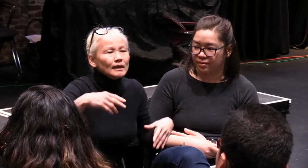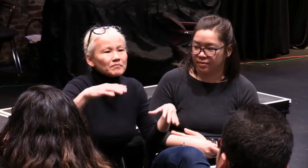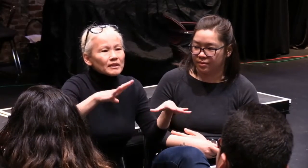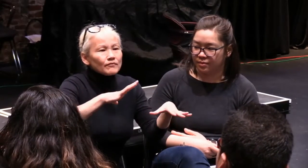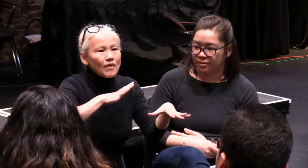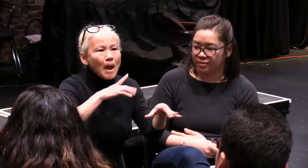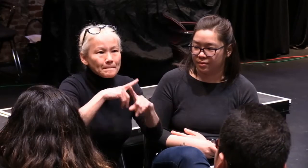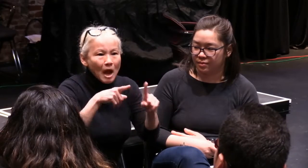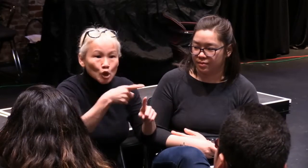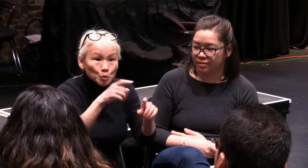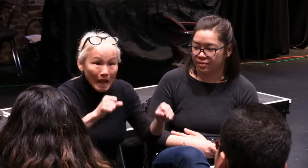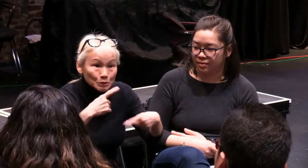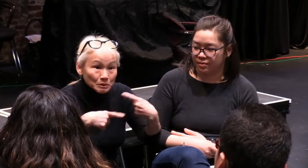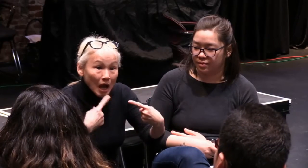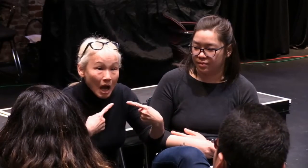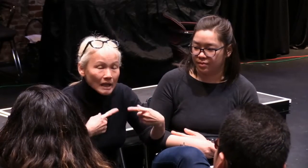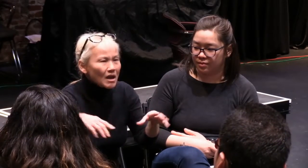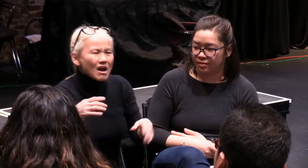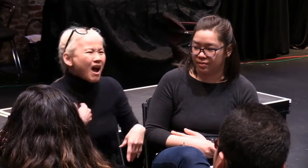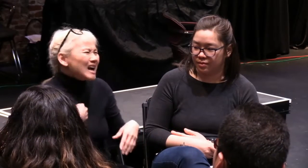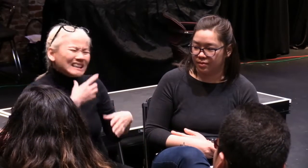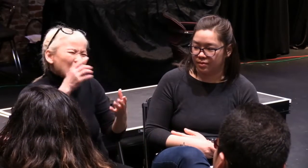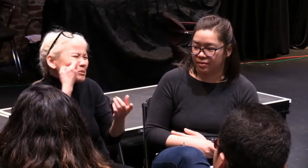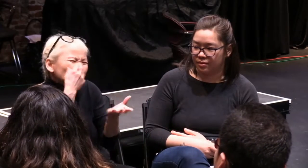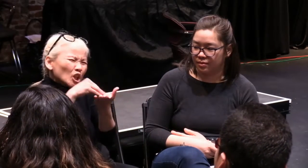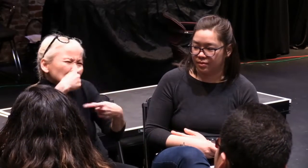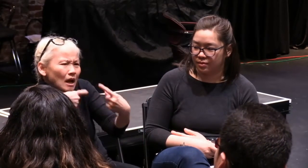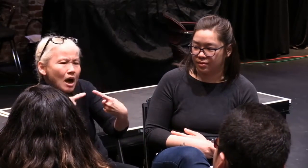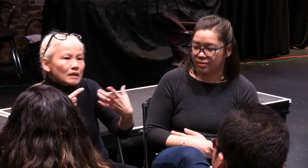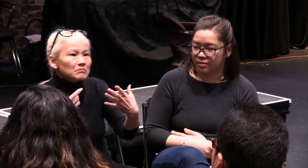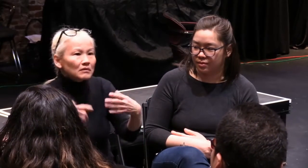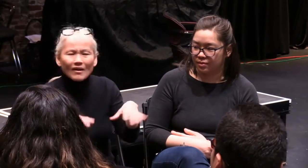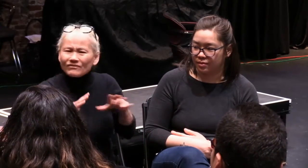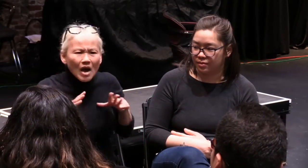Or folks saying that I don't consider myself deaf or I don't consider myself hard of hearing.